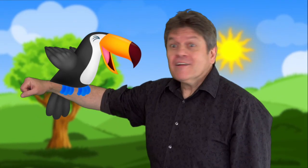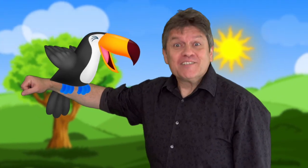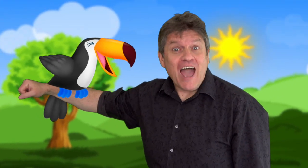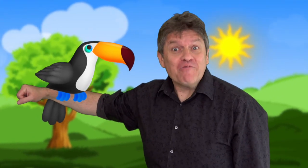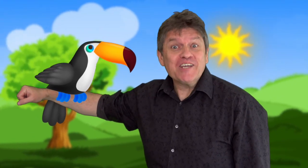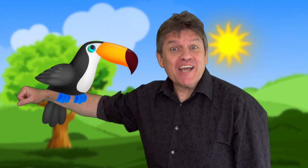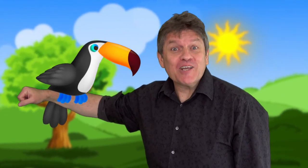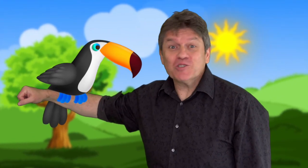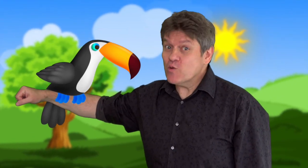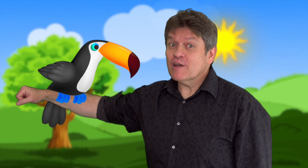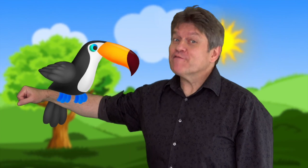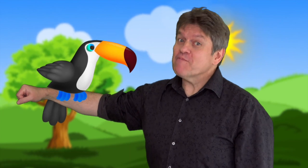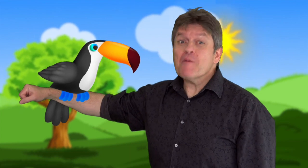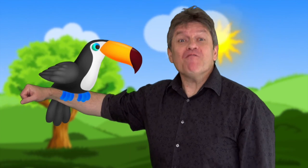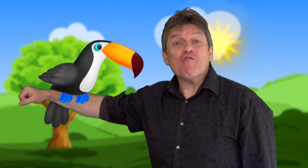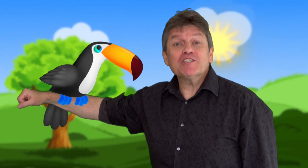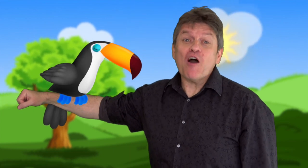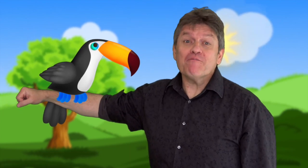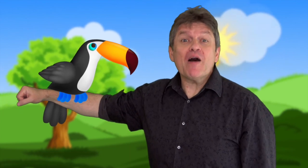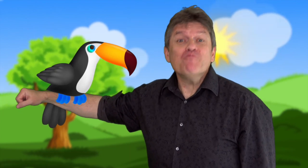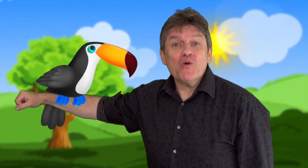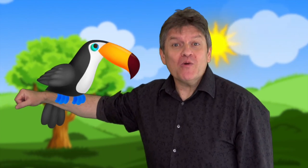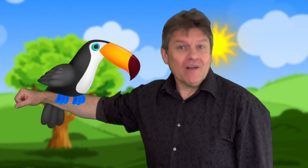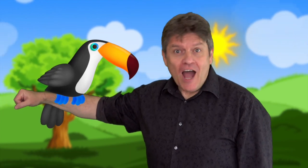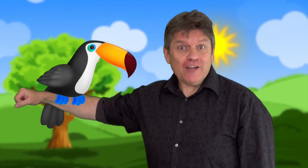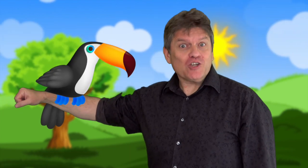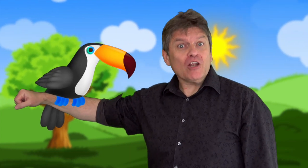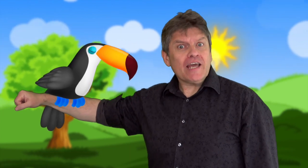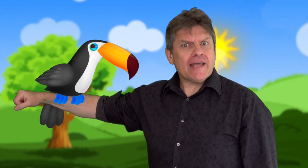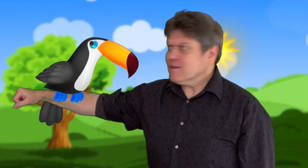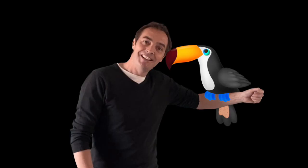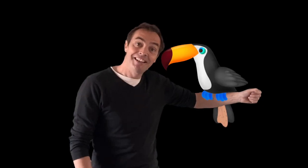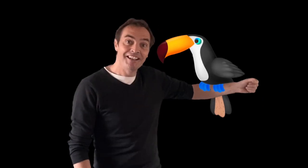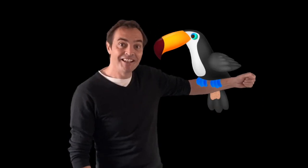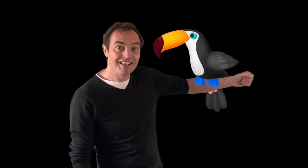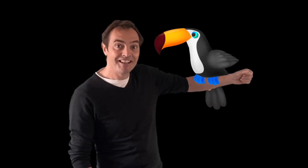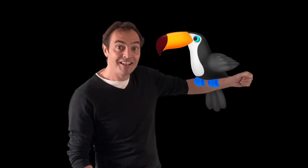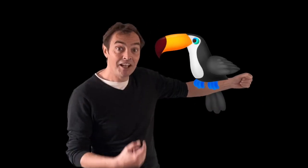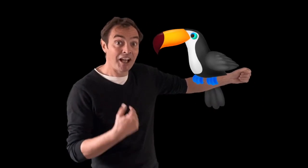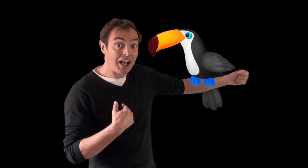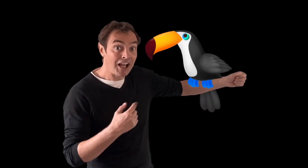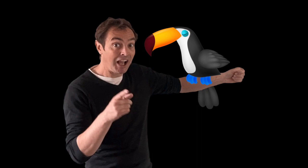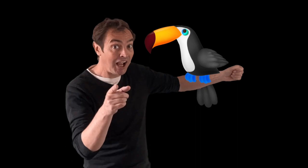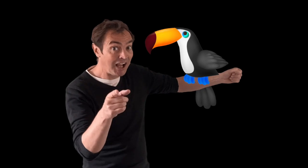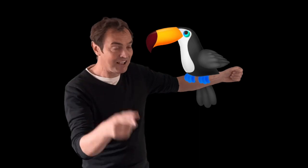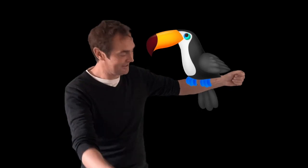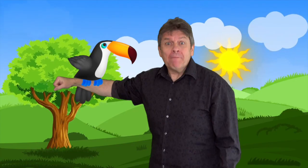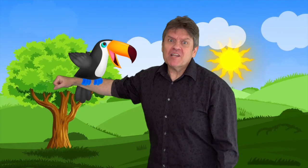Terry is a toucan from the forests of Peru A jolly little fellow, he's a friend to me and you But